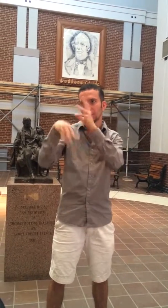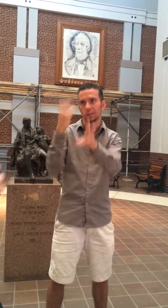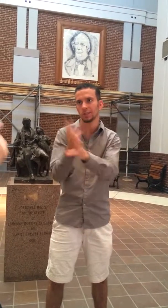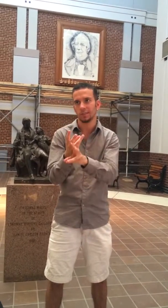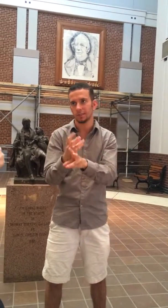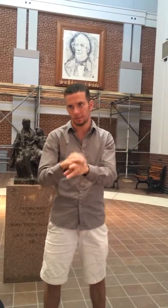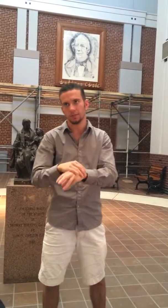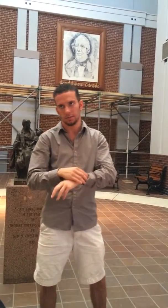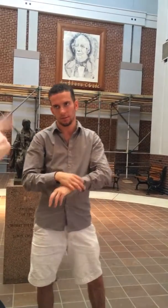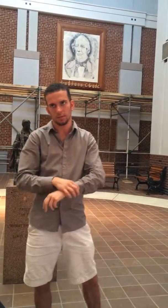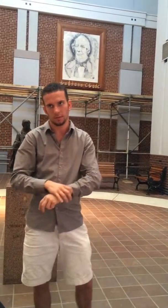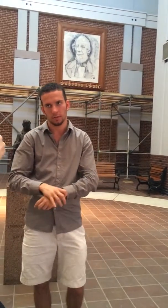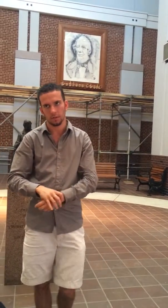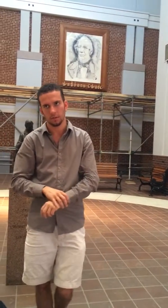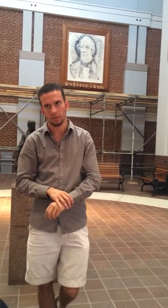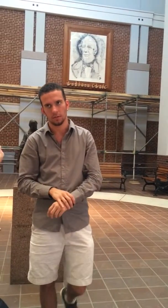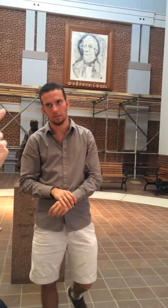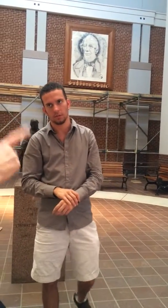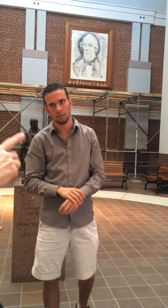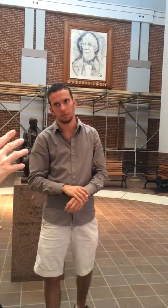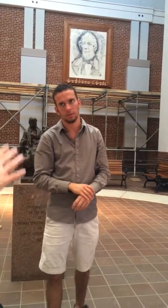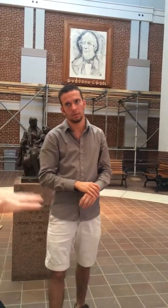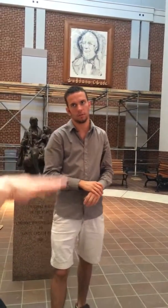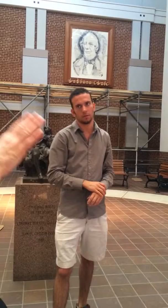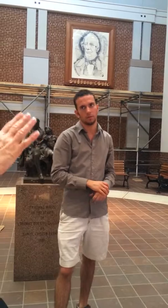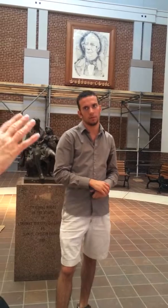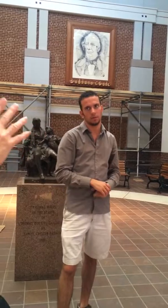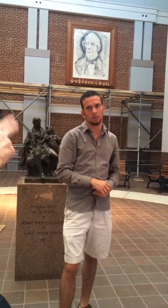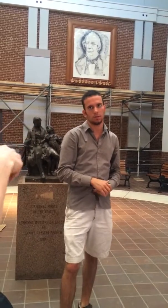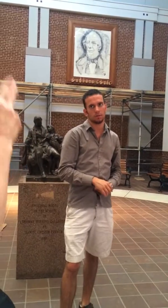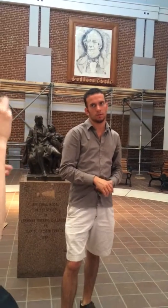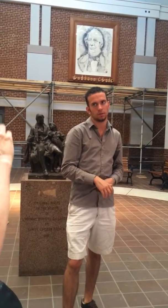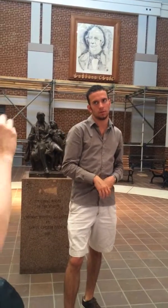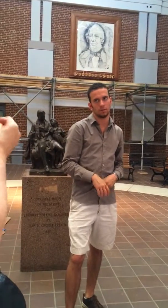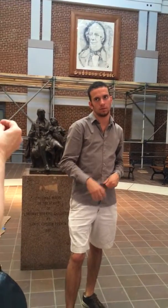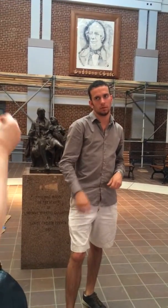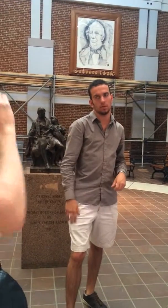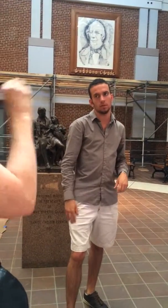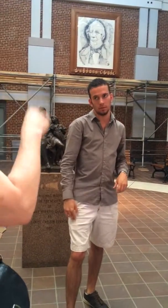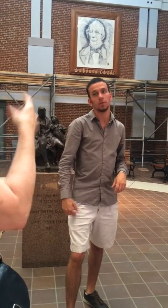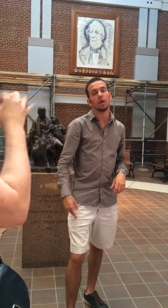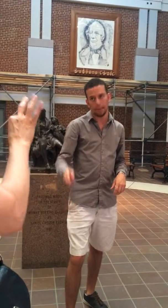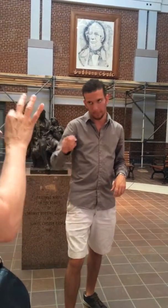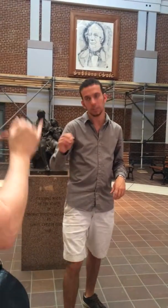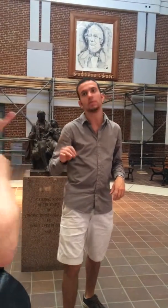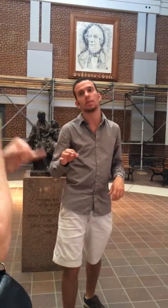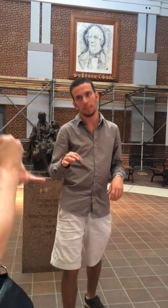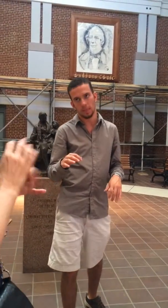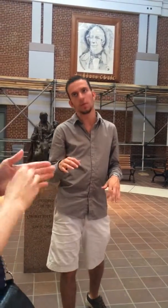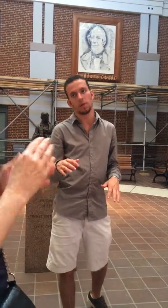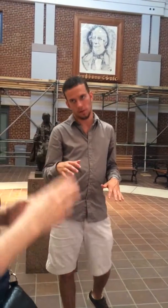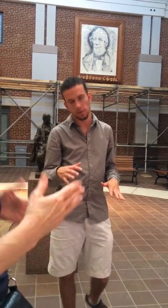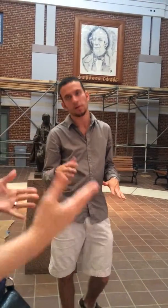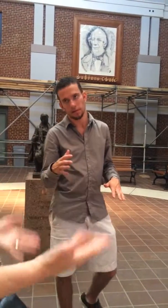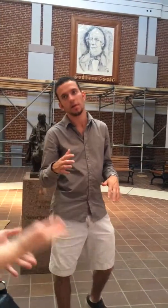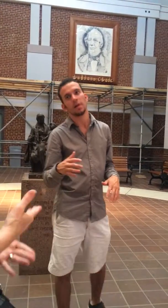Oh, because we're the only liberal arts college for the deaf, we have the highest percentage of international students here